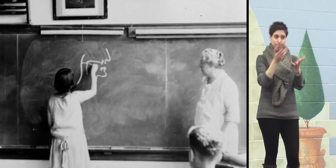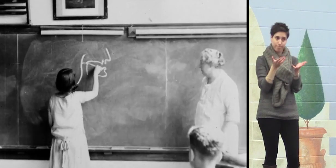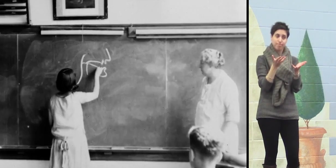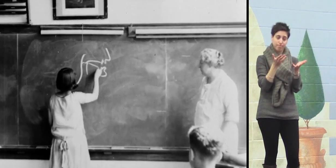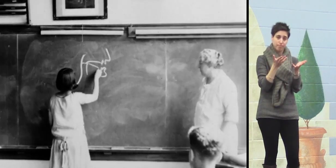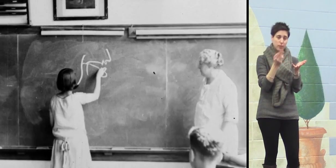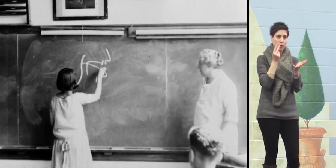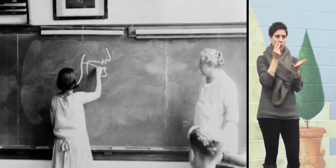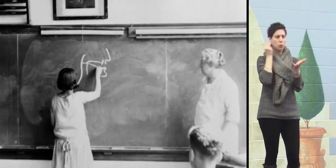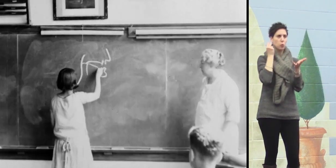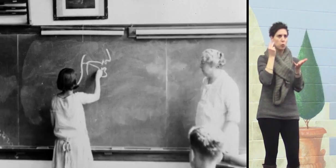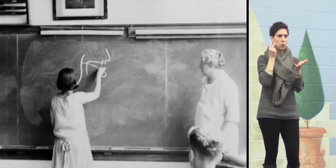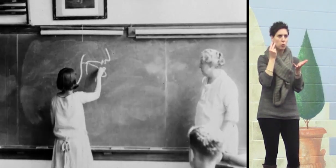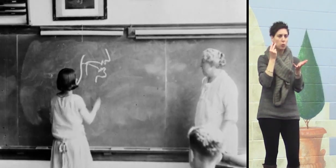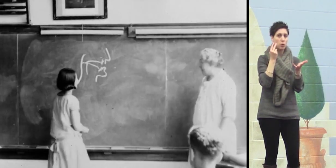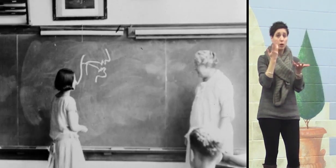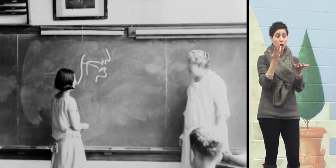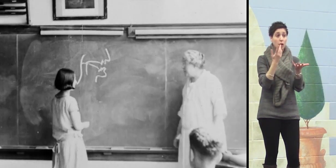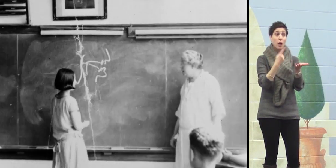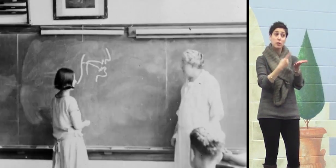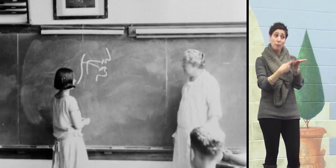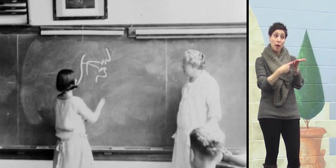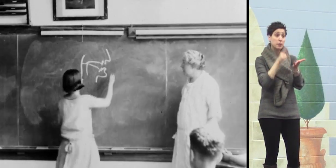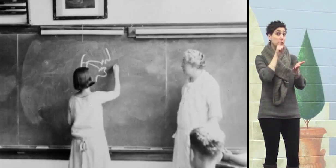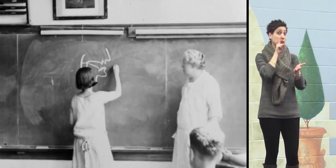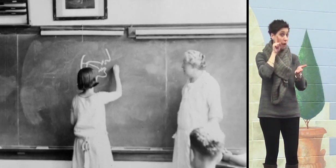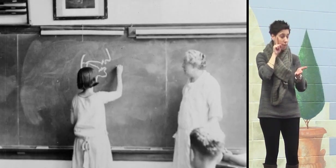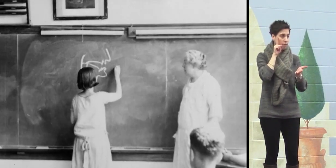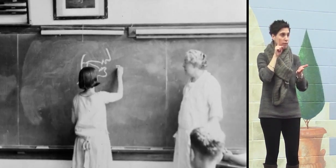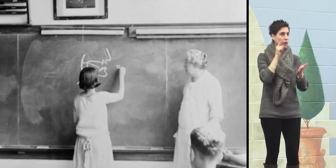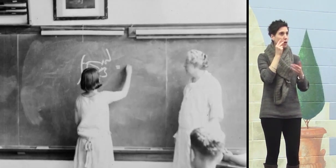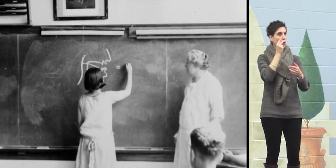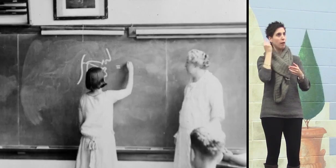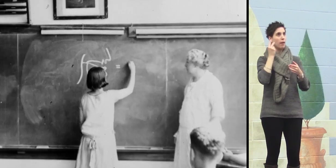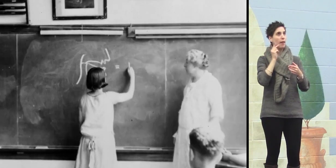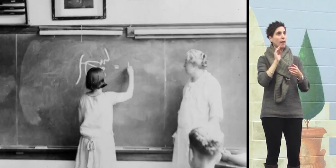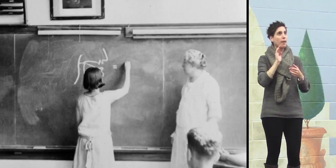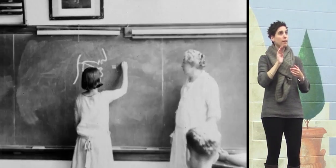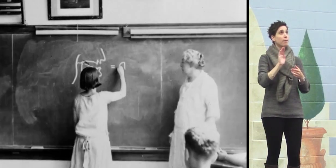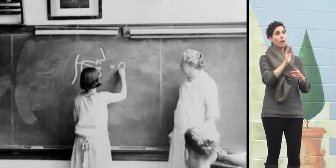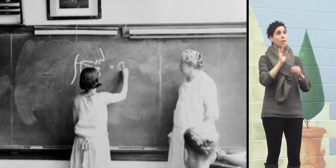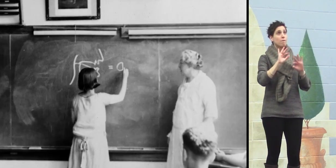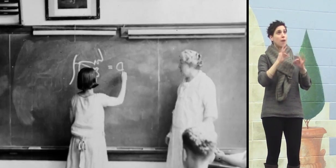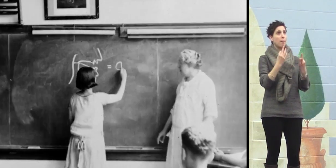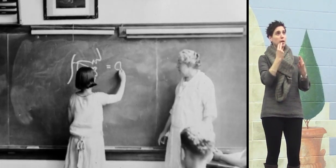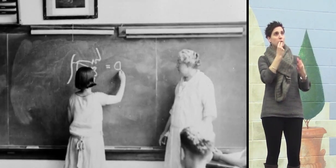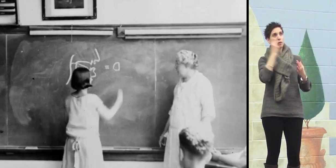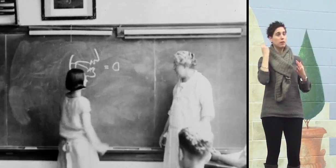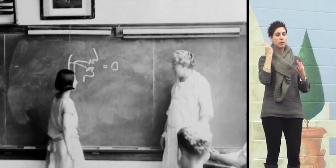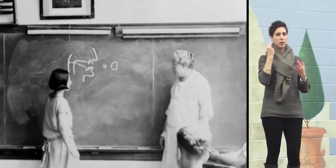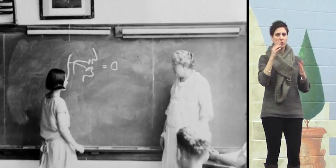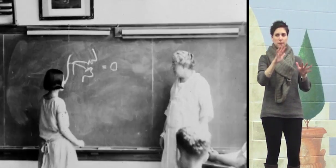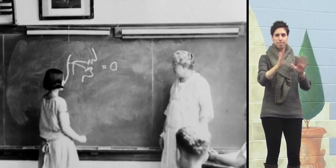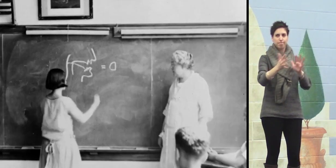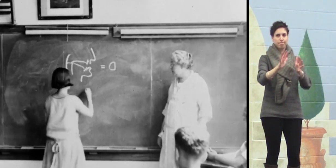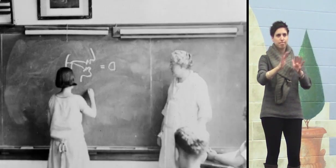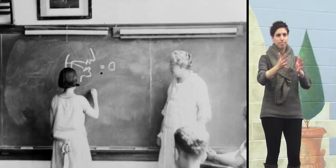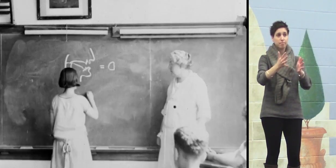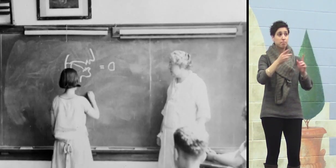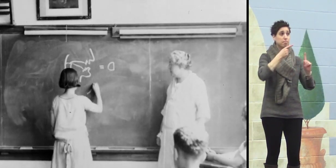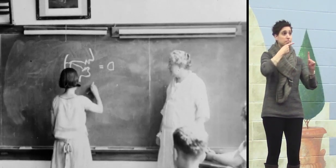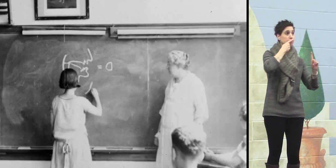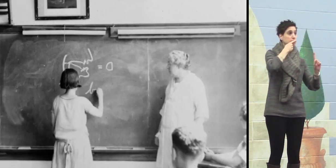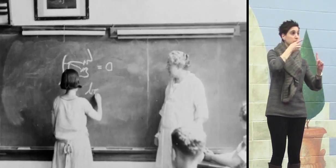And sometimes the family experience was not very good. Hearing parents often